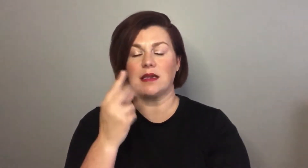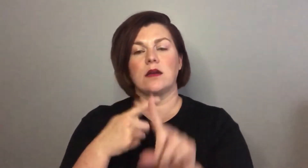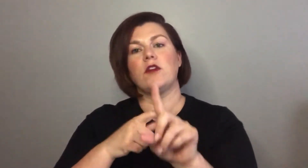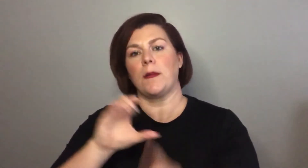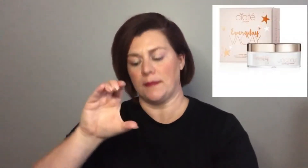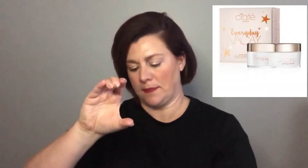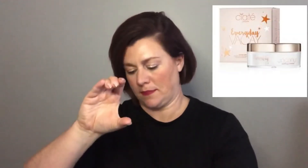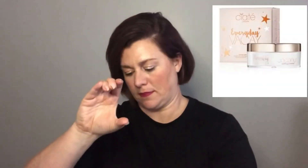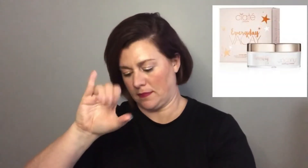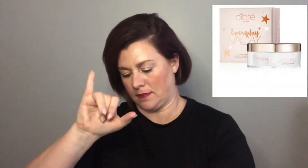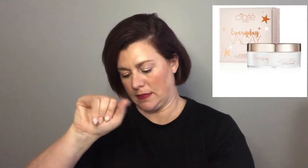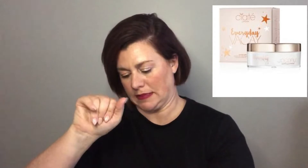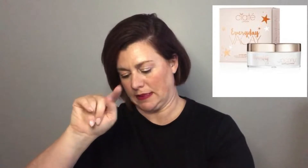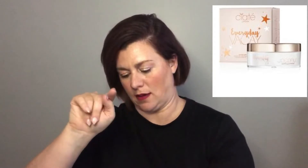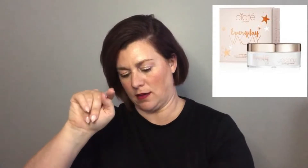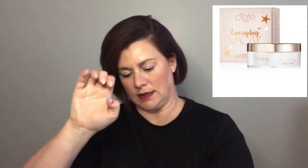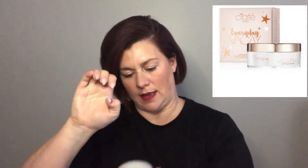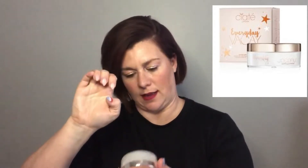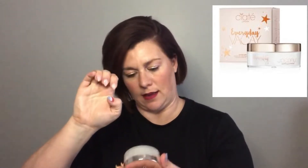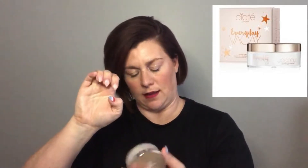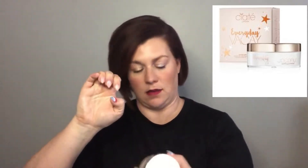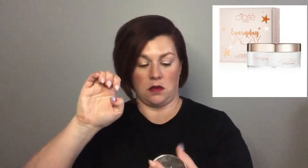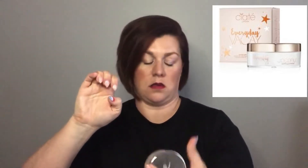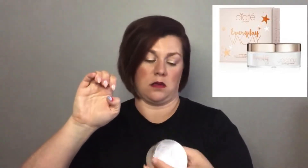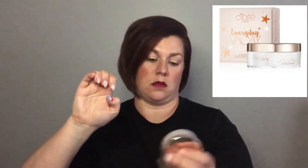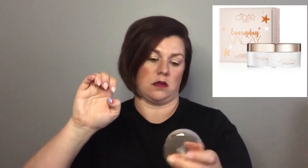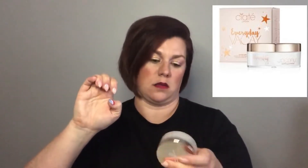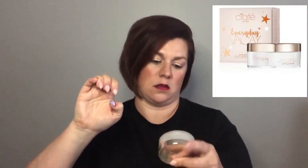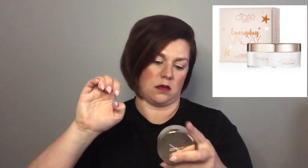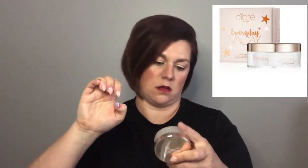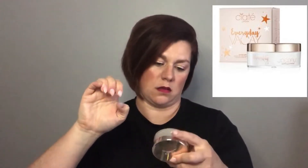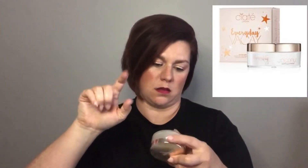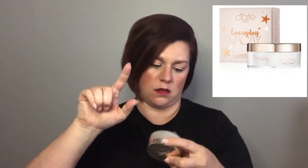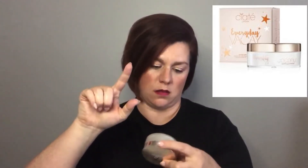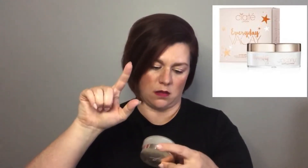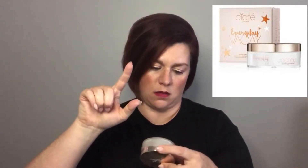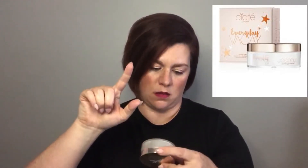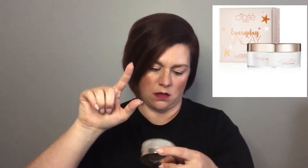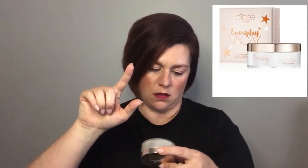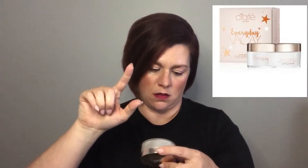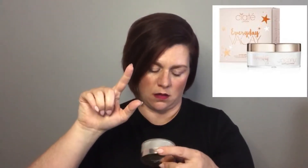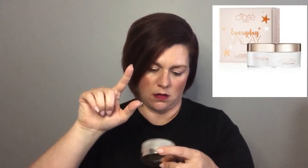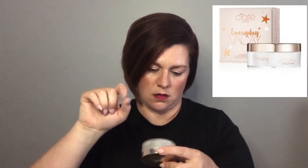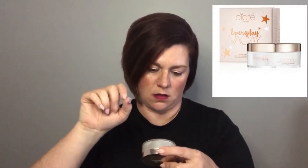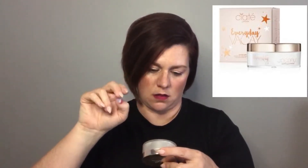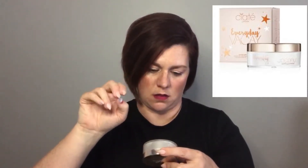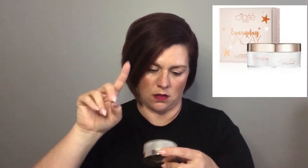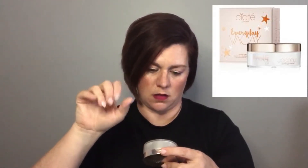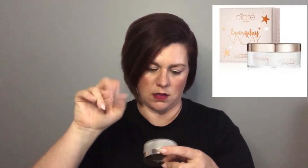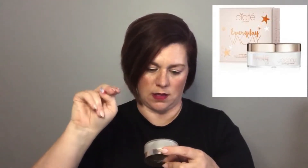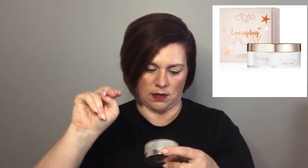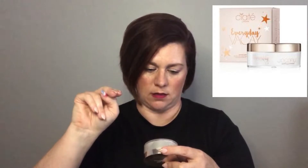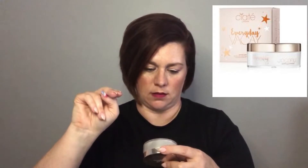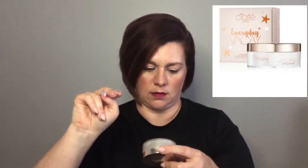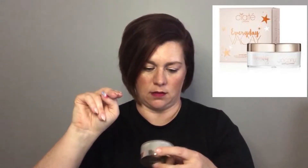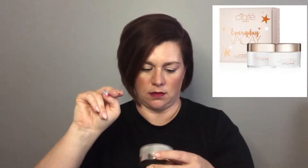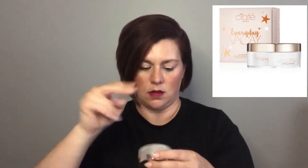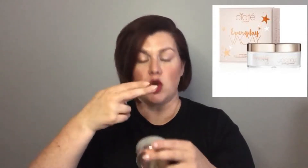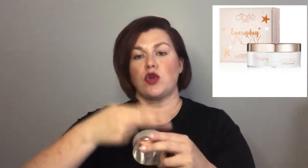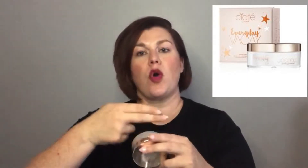the second powder that I have is from Siate London and